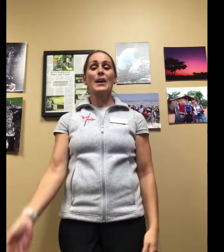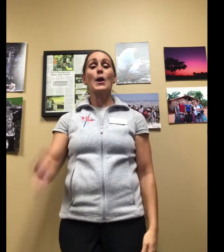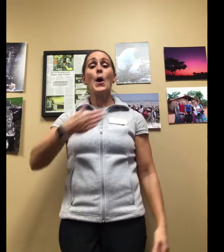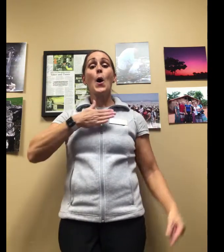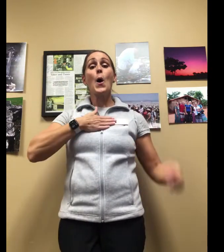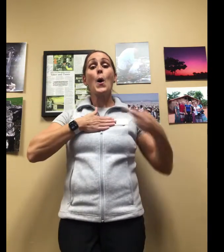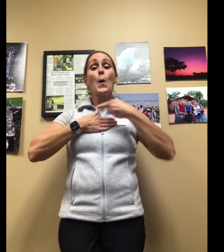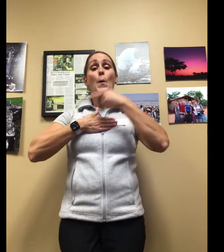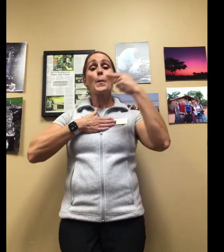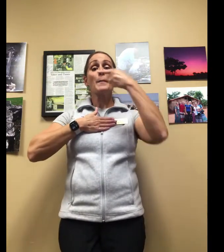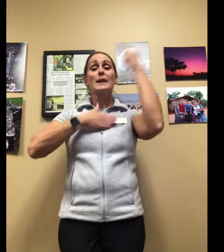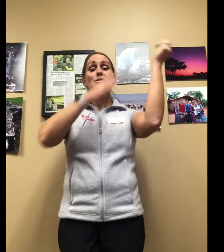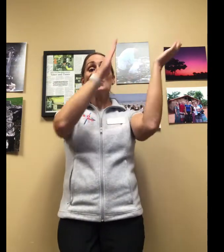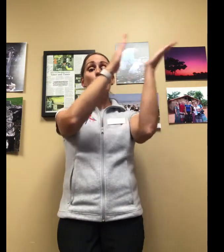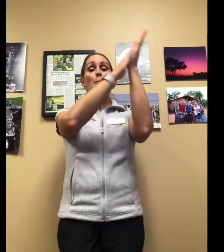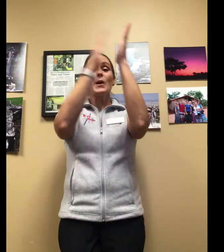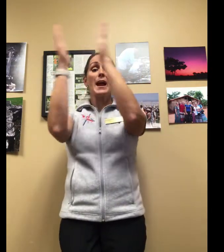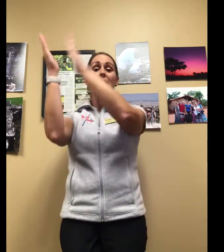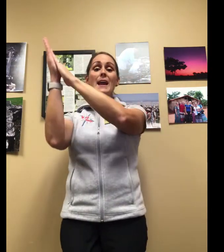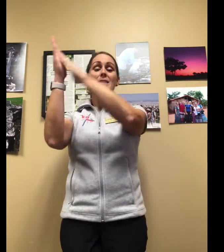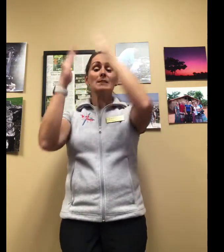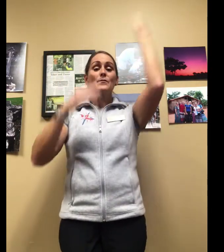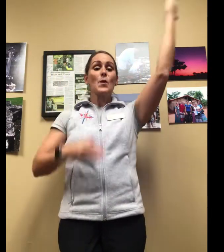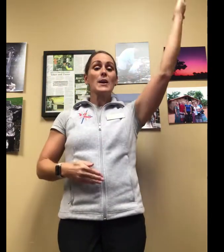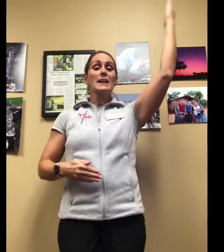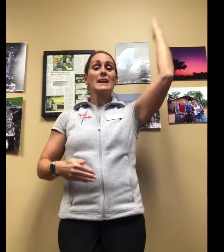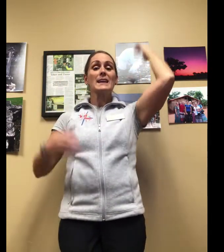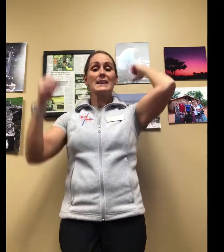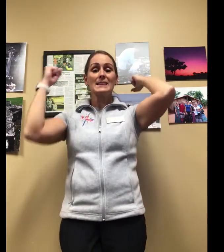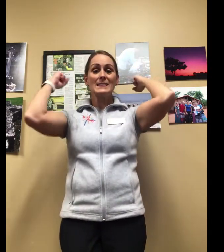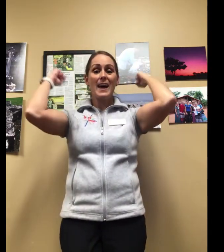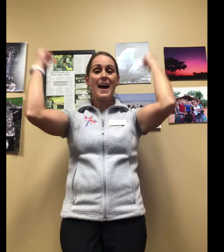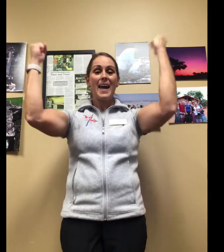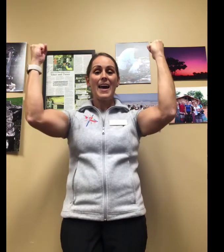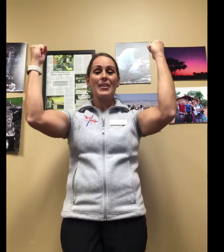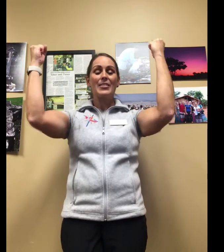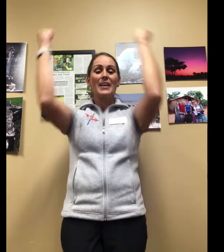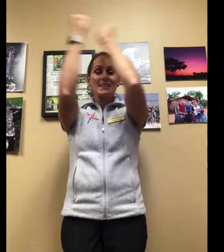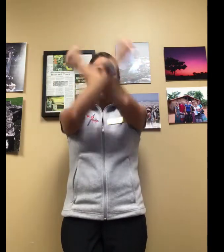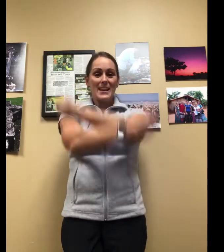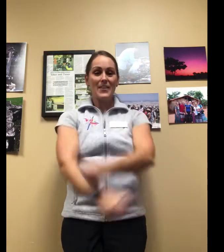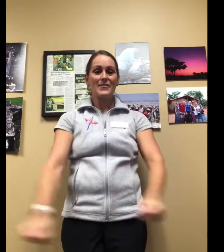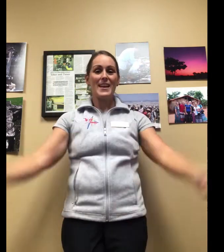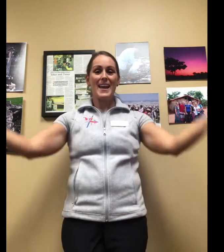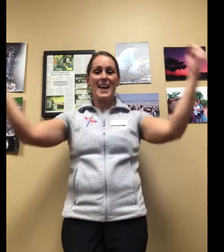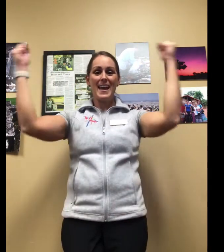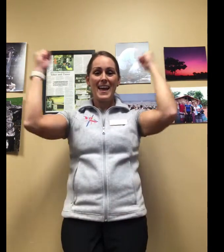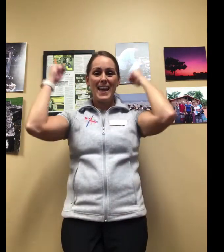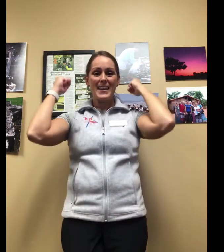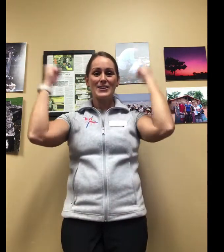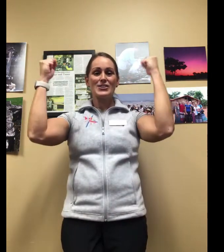Oh, my soul, praise him for his love and salvation